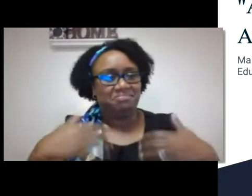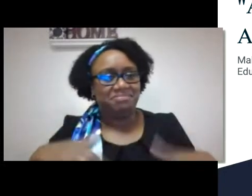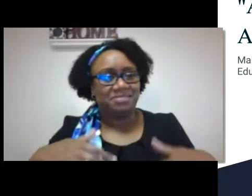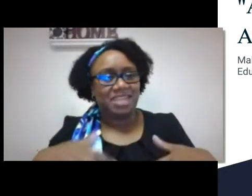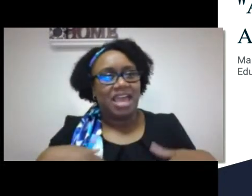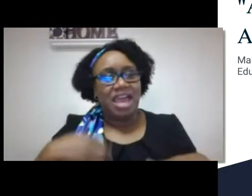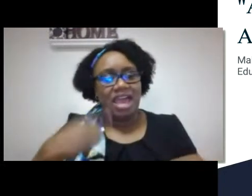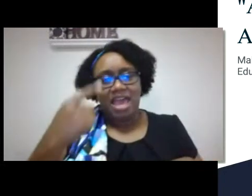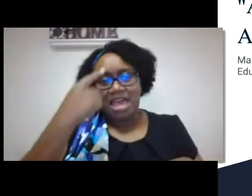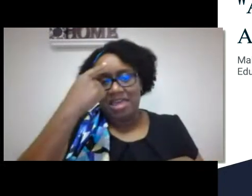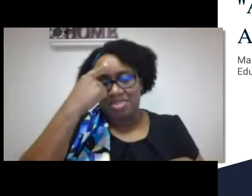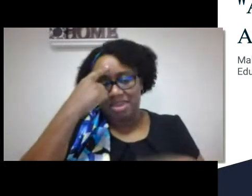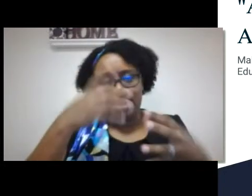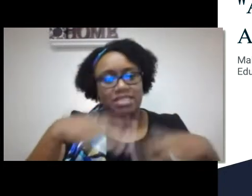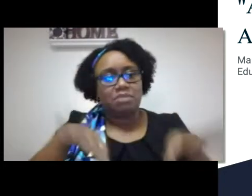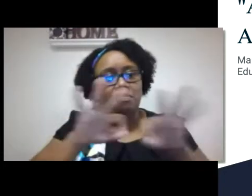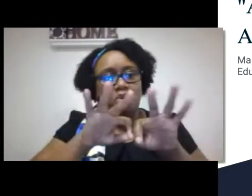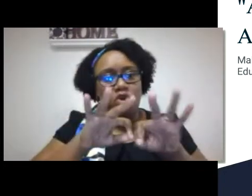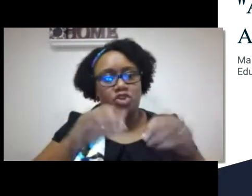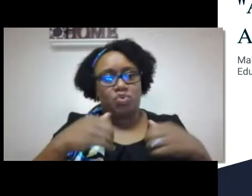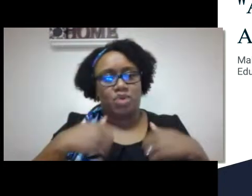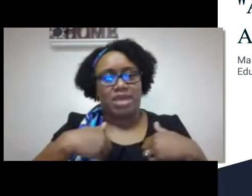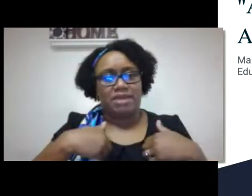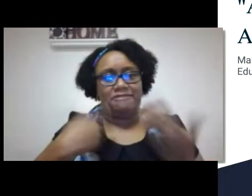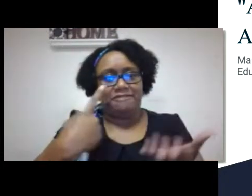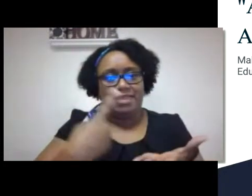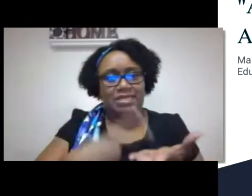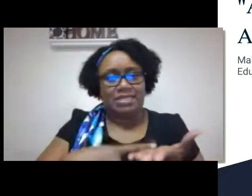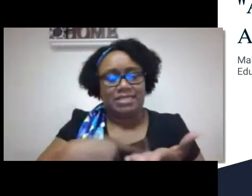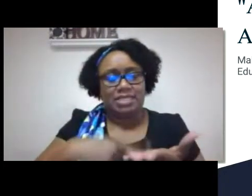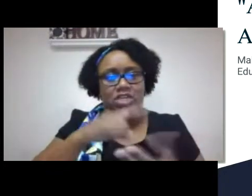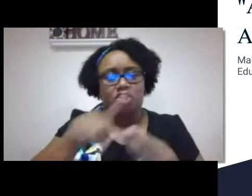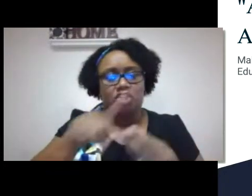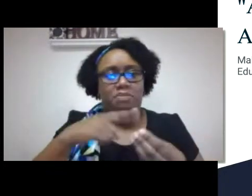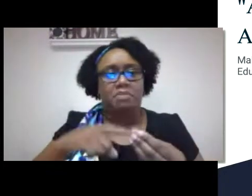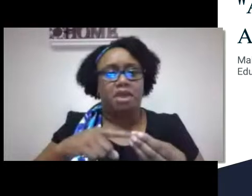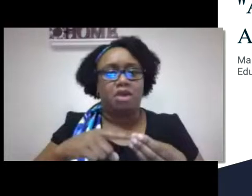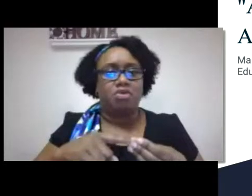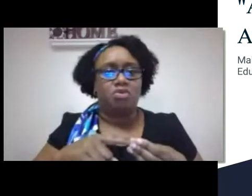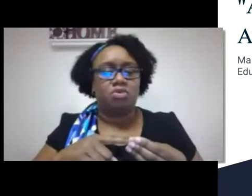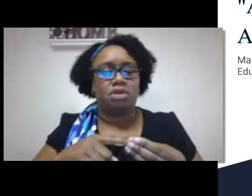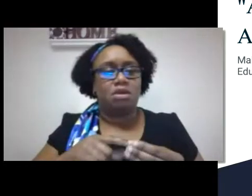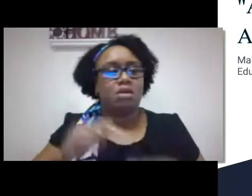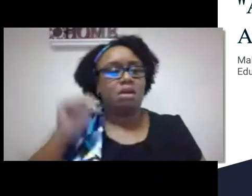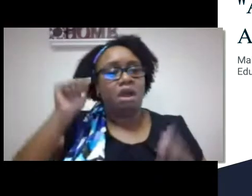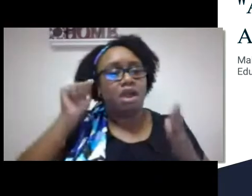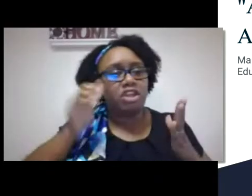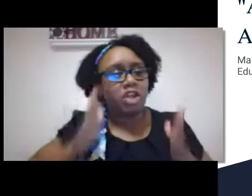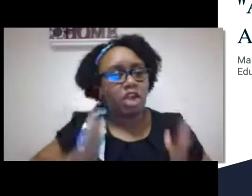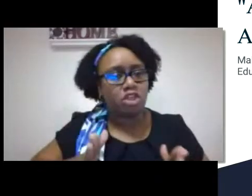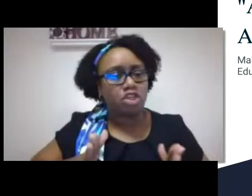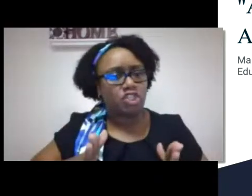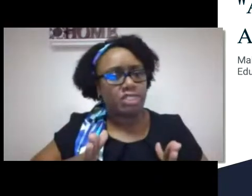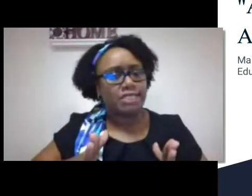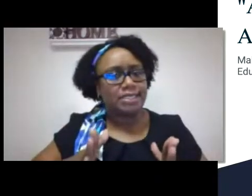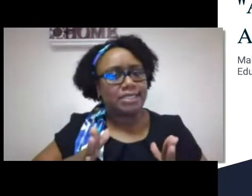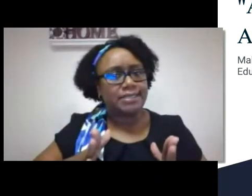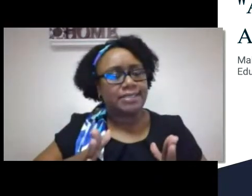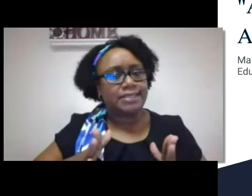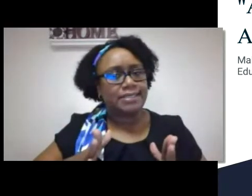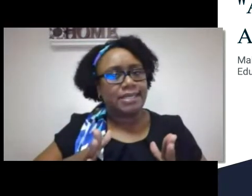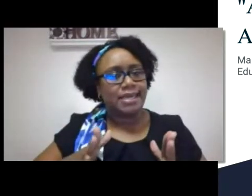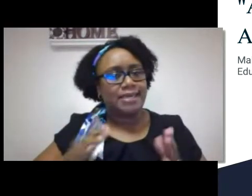California Association of the Deaf audience this evening. I think it's critical to